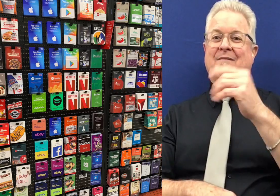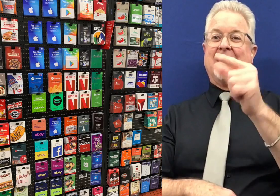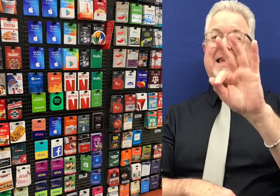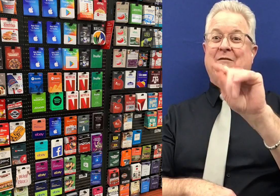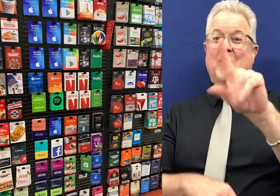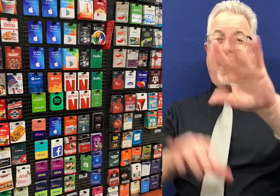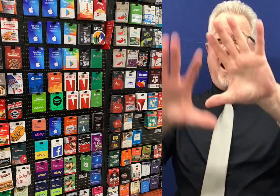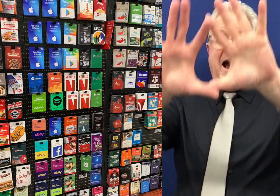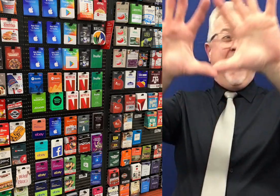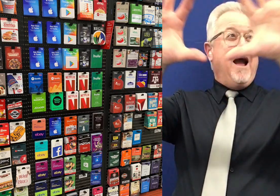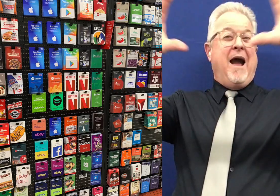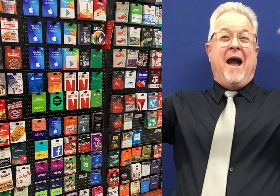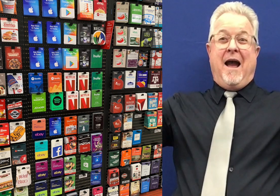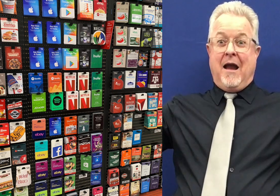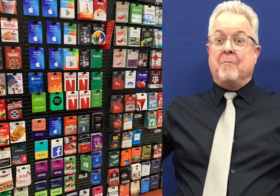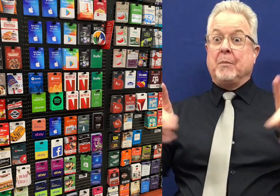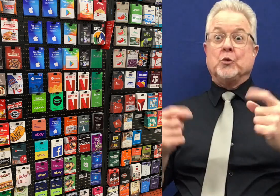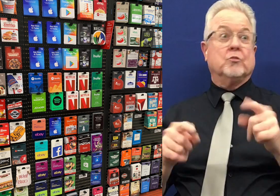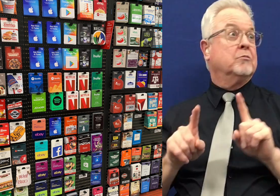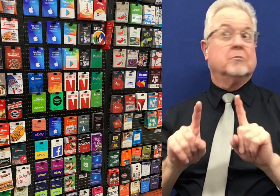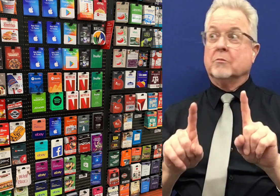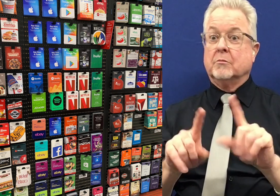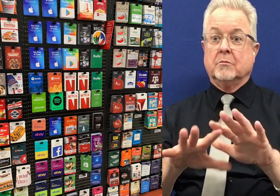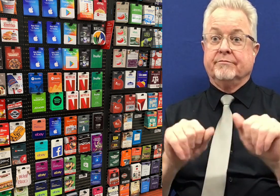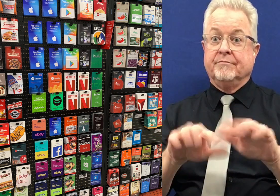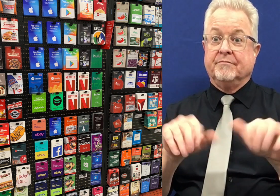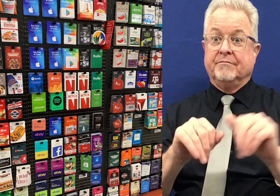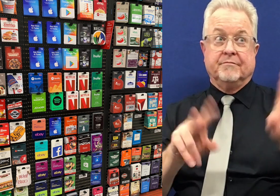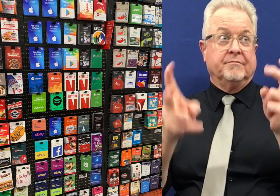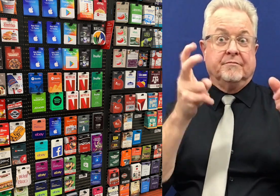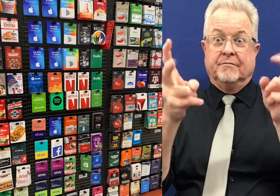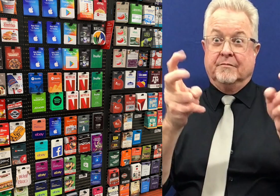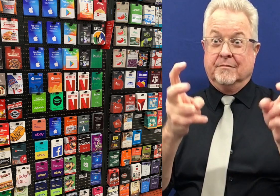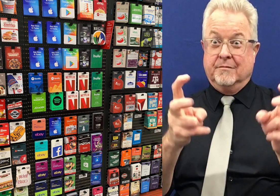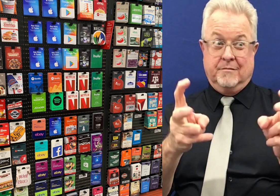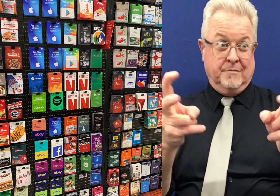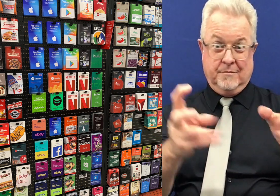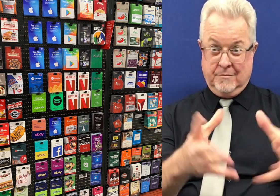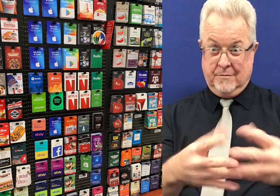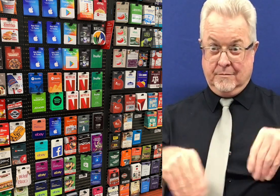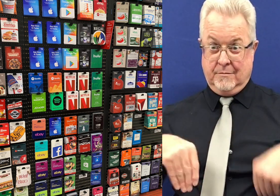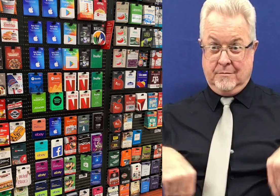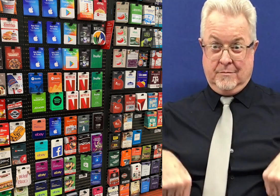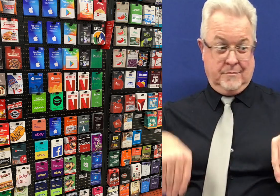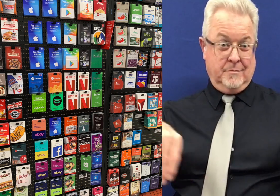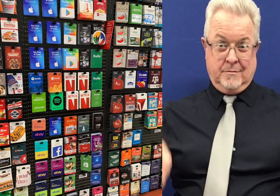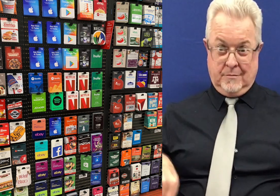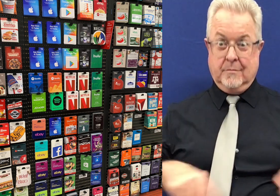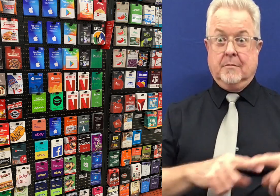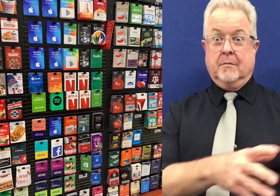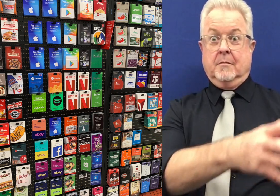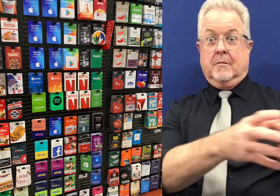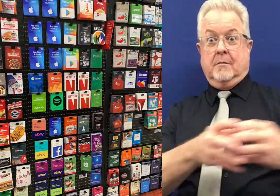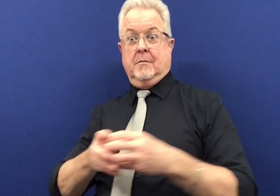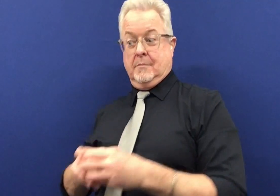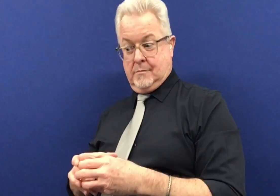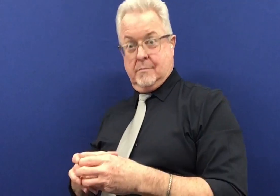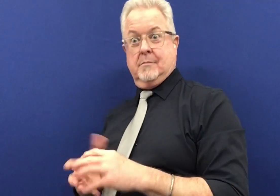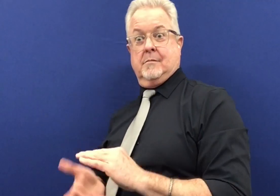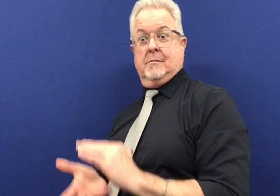store like walmart or kohl's where they have lots of gift cards and they steal a bunch of cards stuff them in their pockets